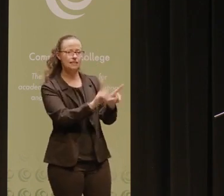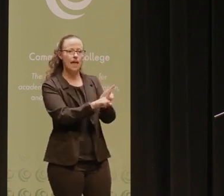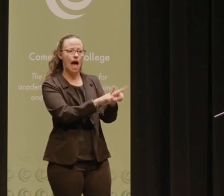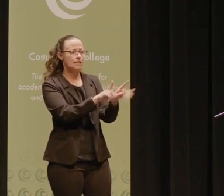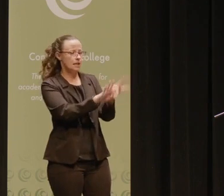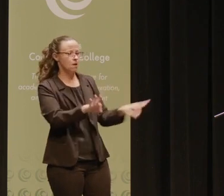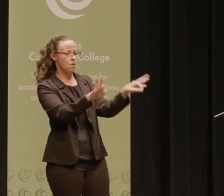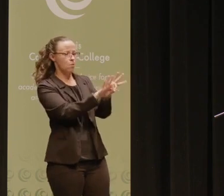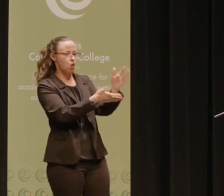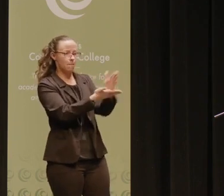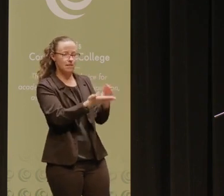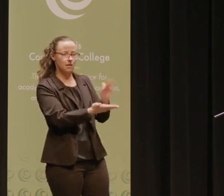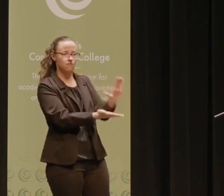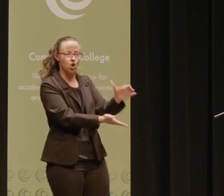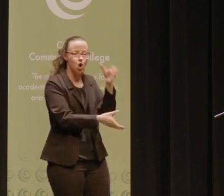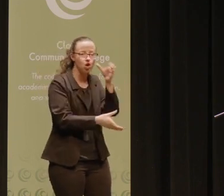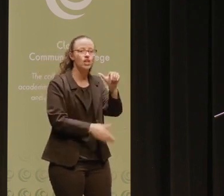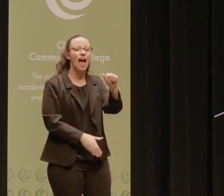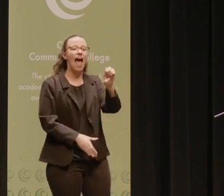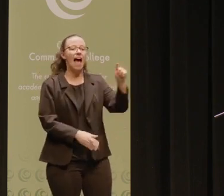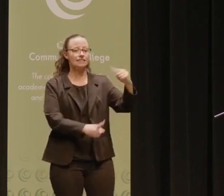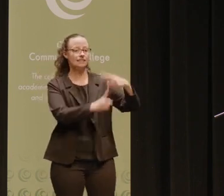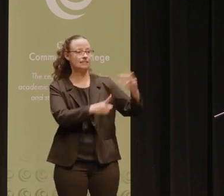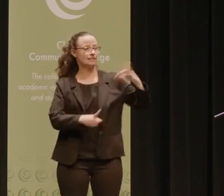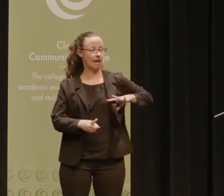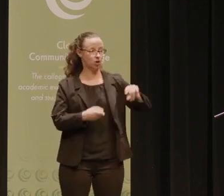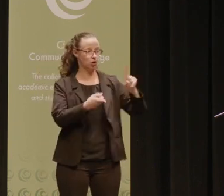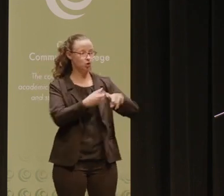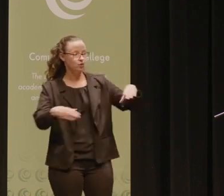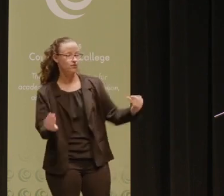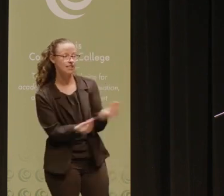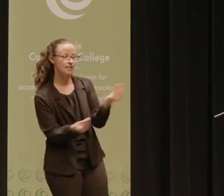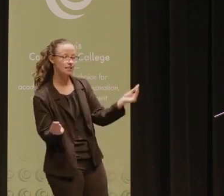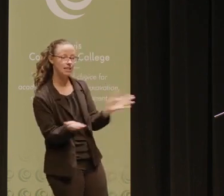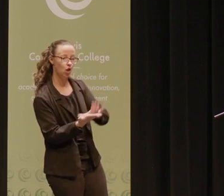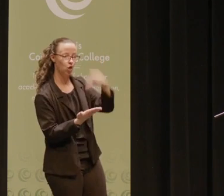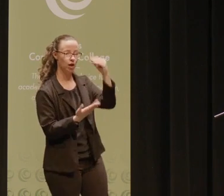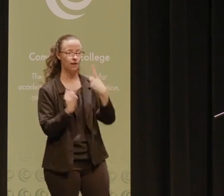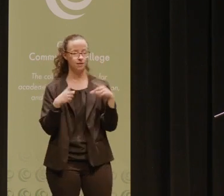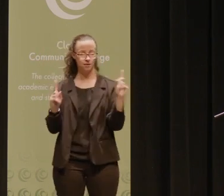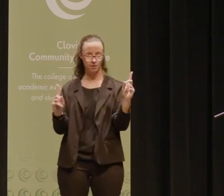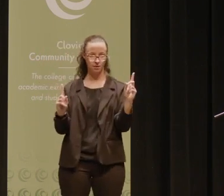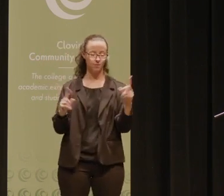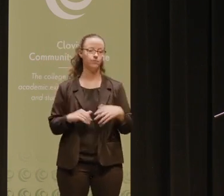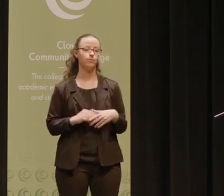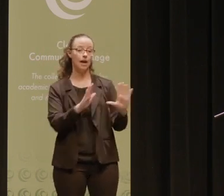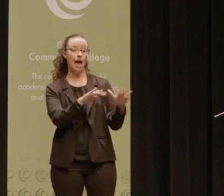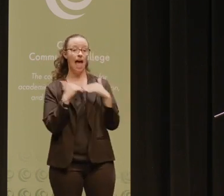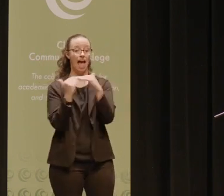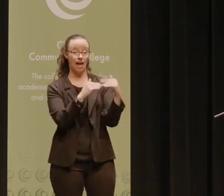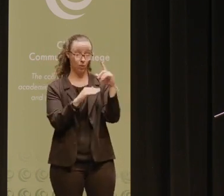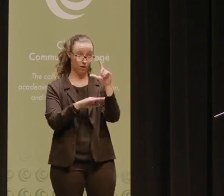sources of knowledge and assets that can be leveraged to facilitate their learning and their success. Equity-minded